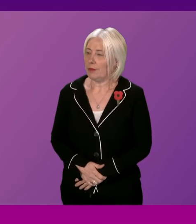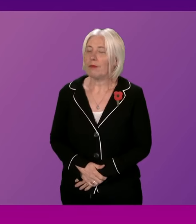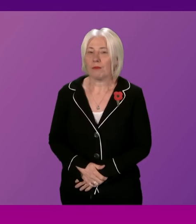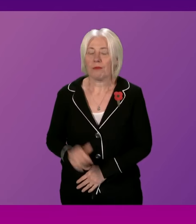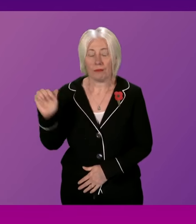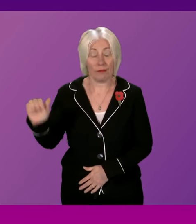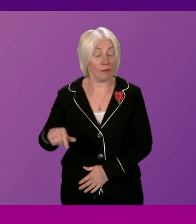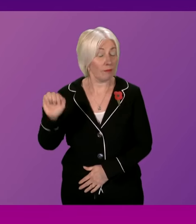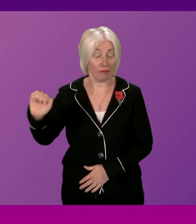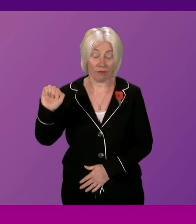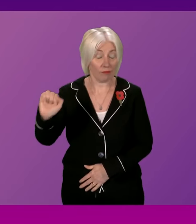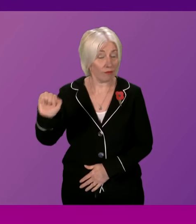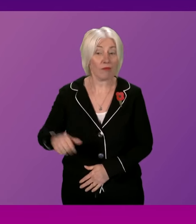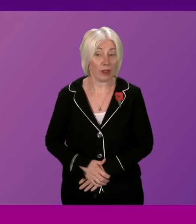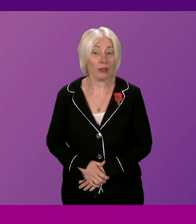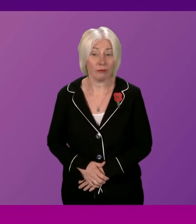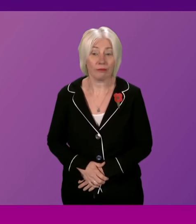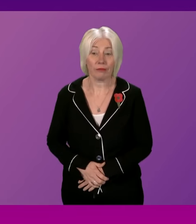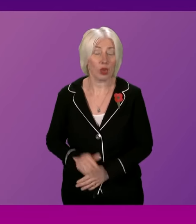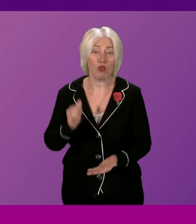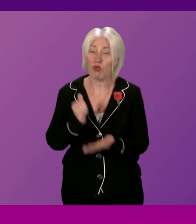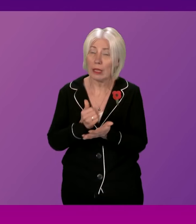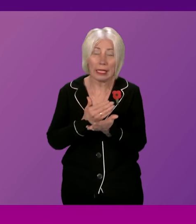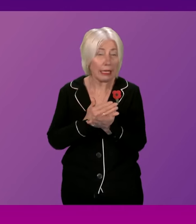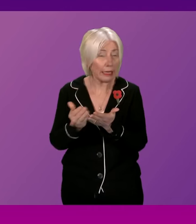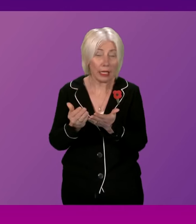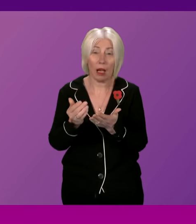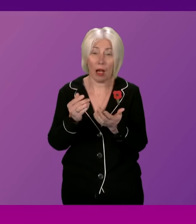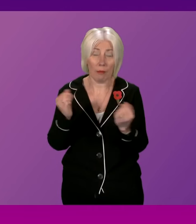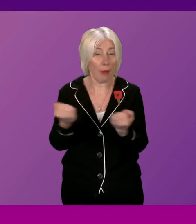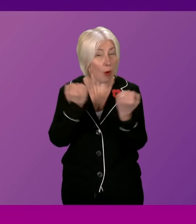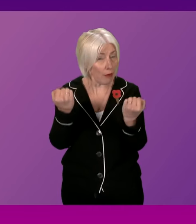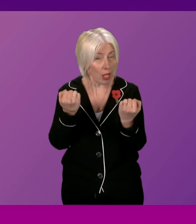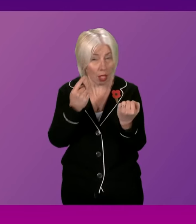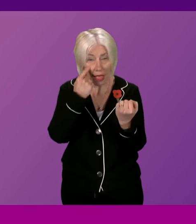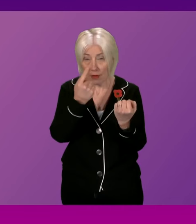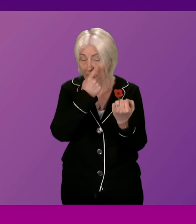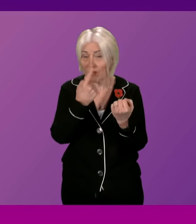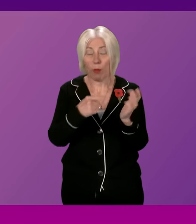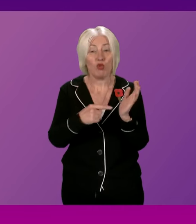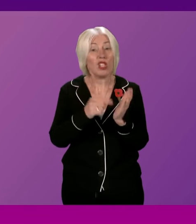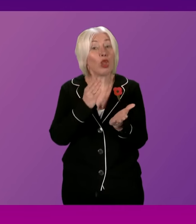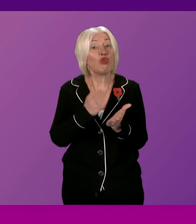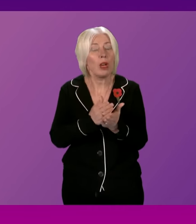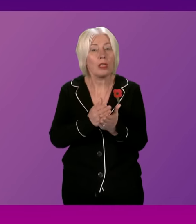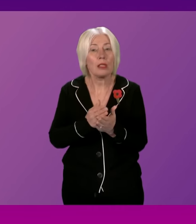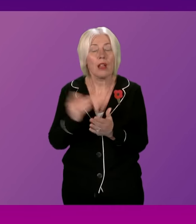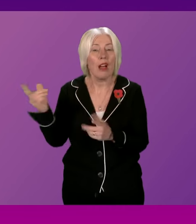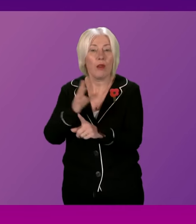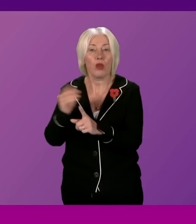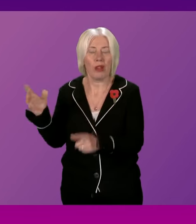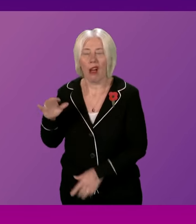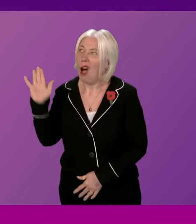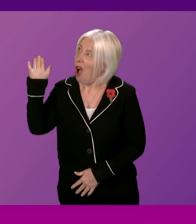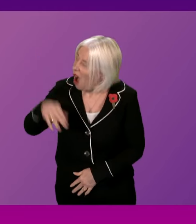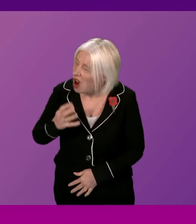Colette Stevenson there articulating, speaking powerfully, about some of the evidence from the Trussell Trust and all we get is groans and moans from the